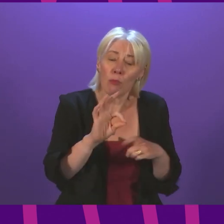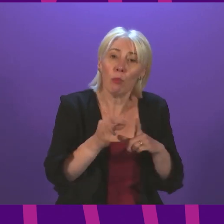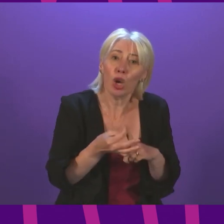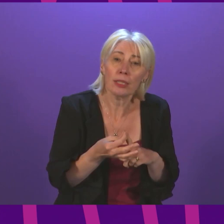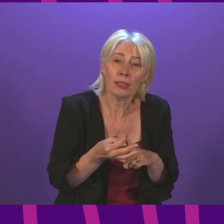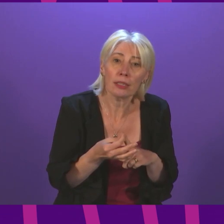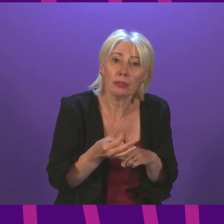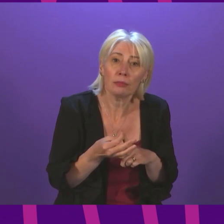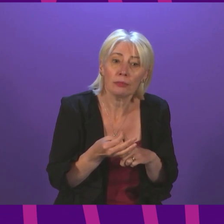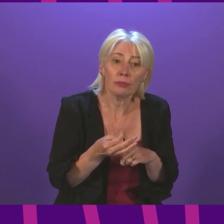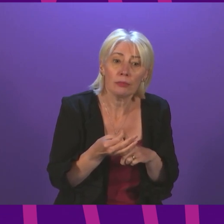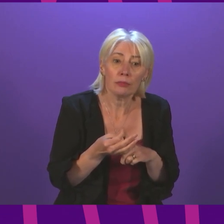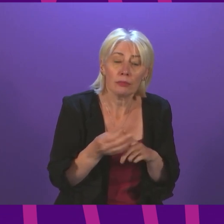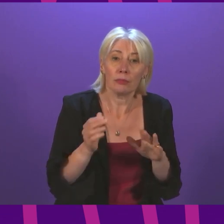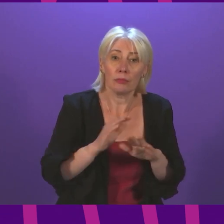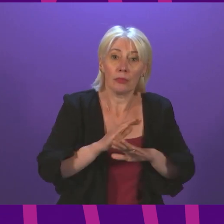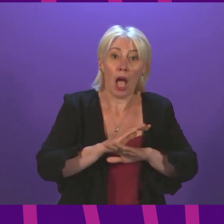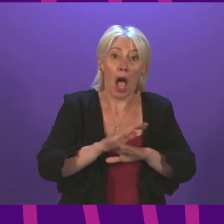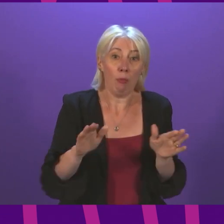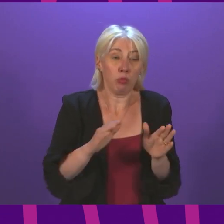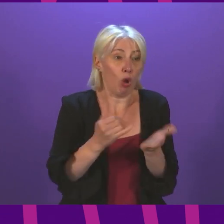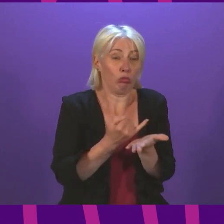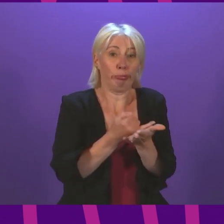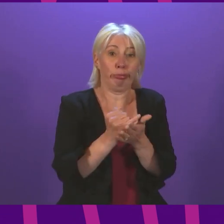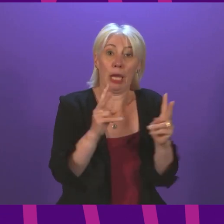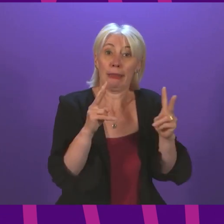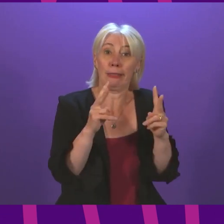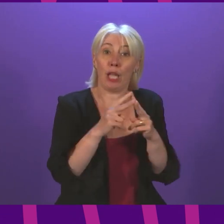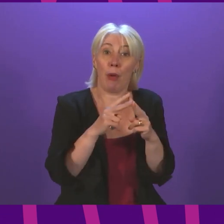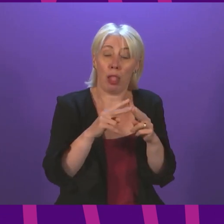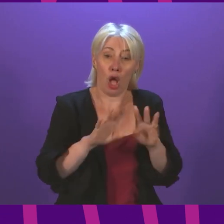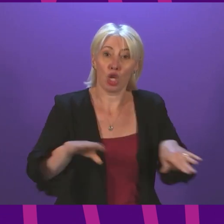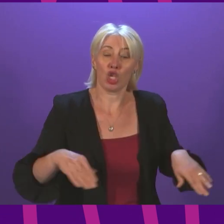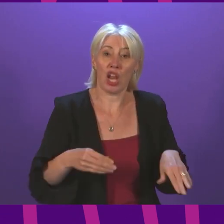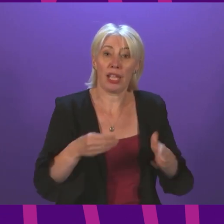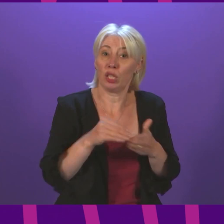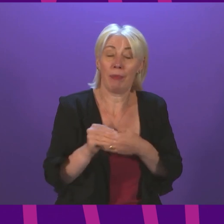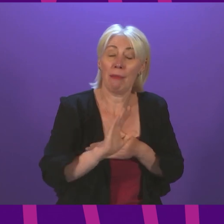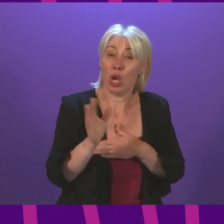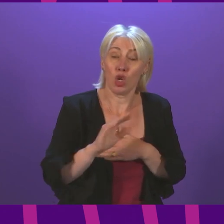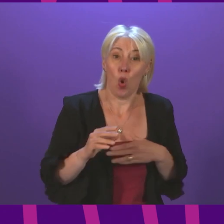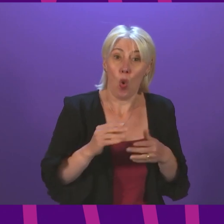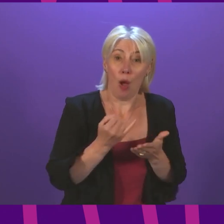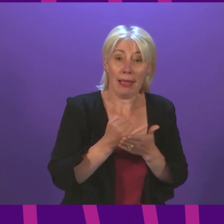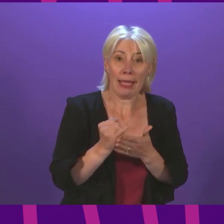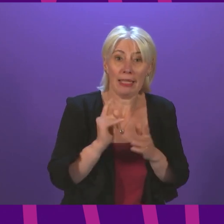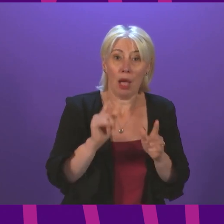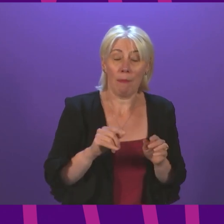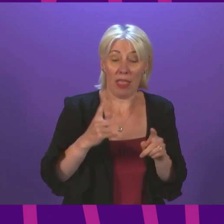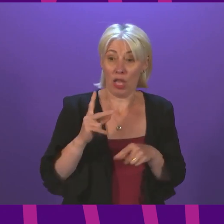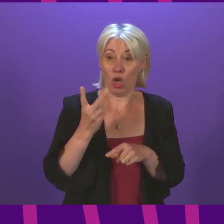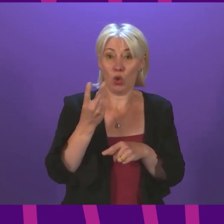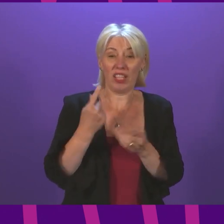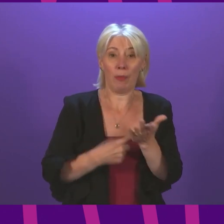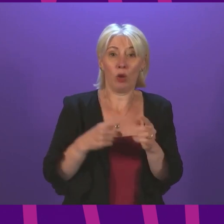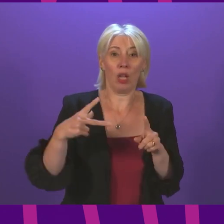certainly I am not against doubling the Scottish Child Payment in any sense. I am just concerned that, as it comes straight after this cut, that